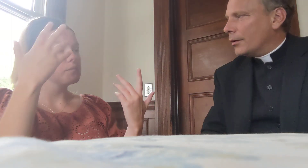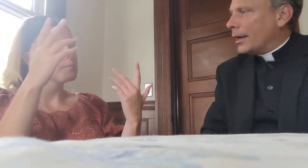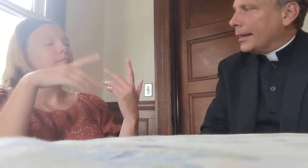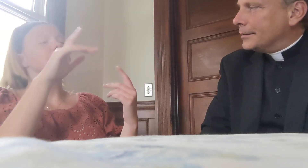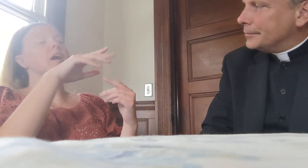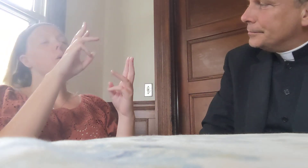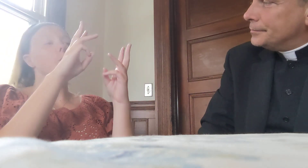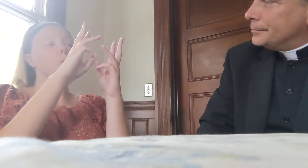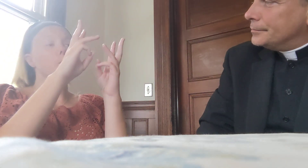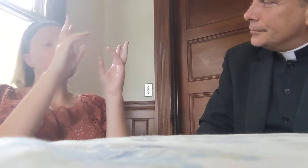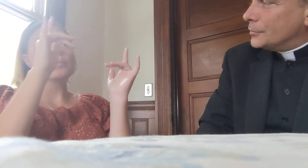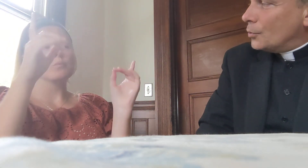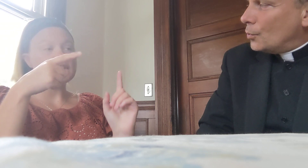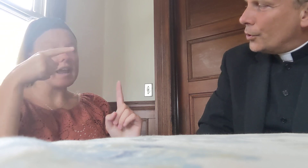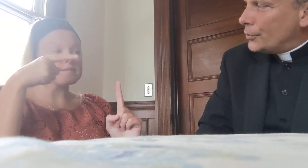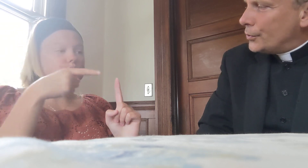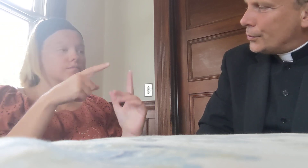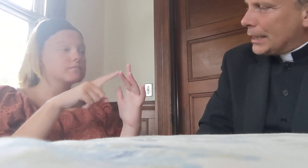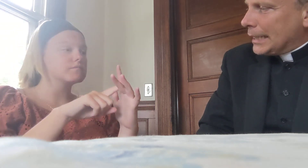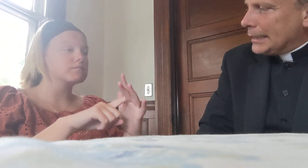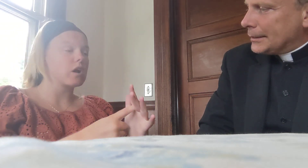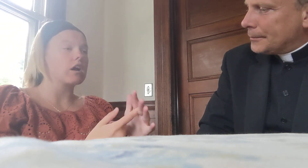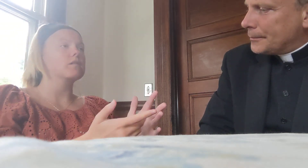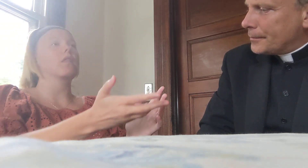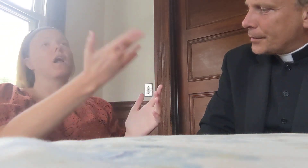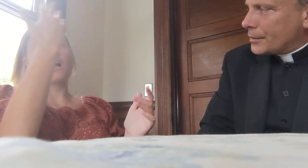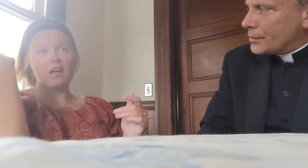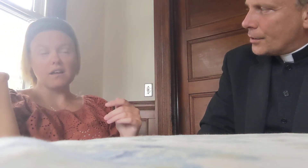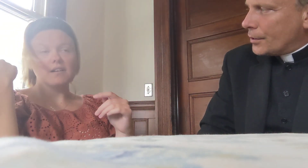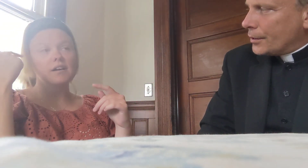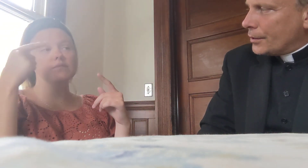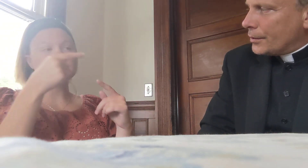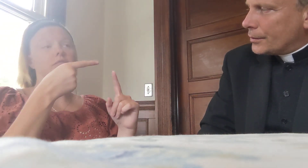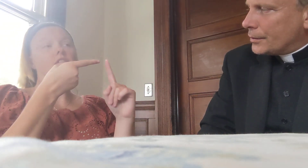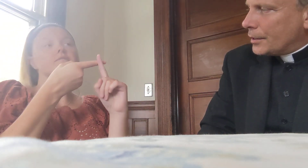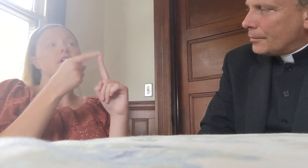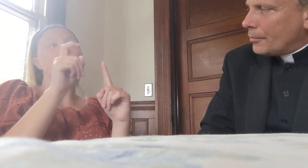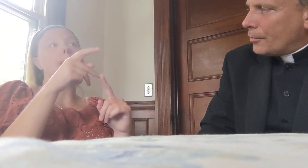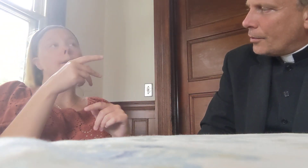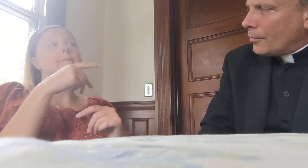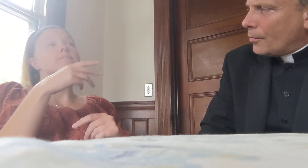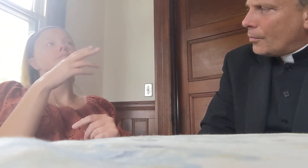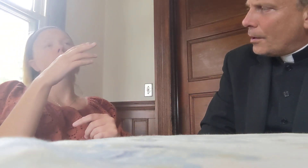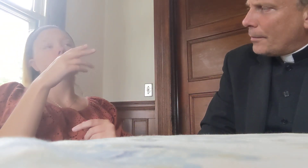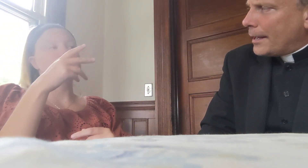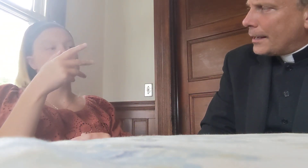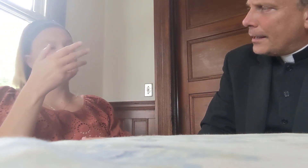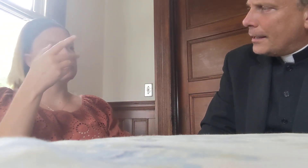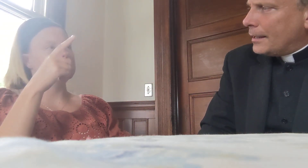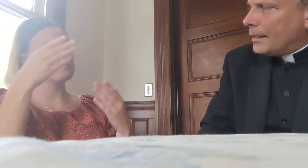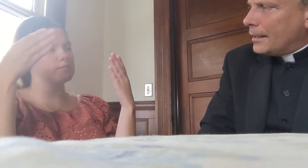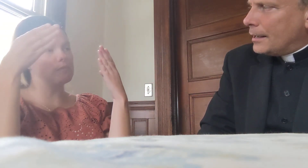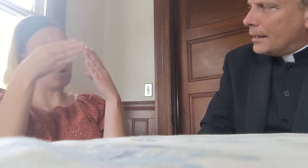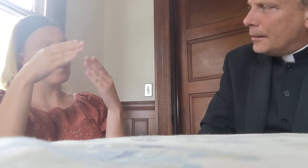Okay, World World Youth Day, started on time, way back, um,